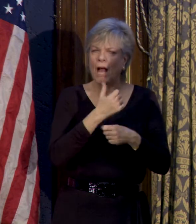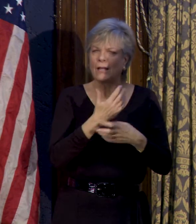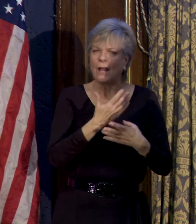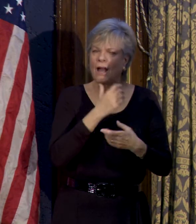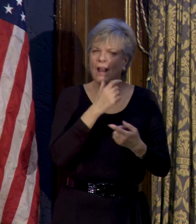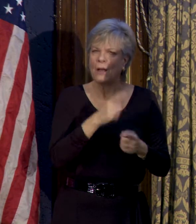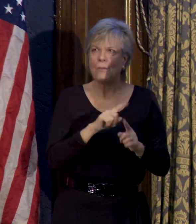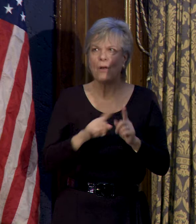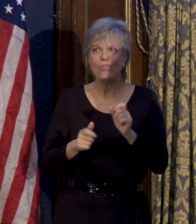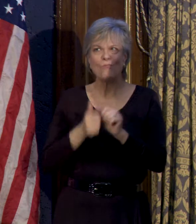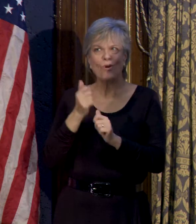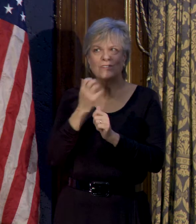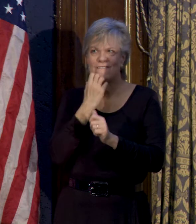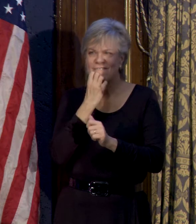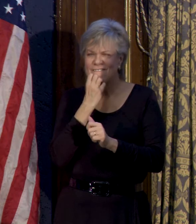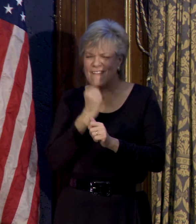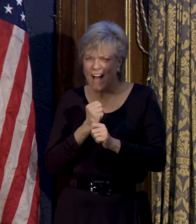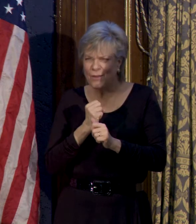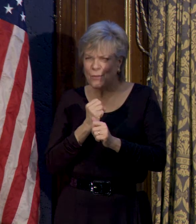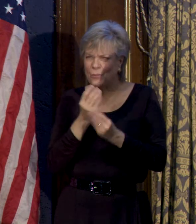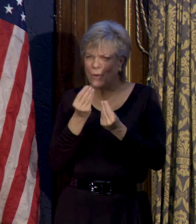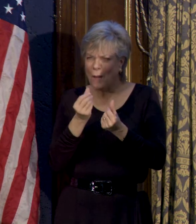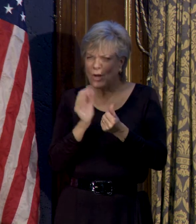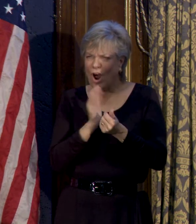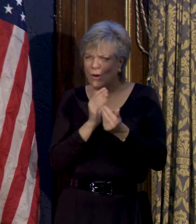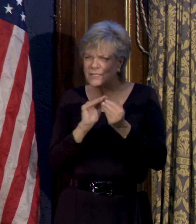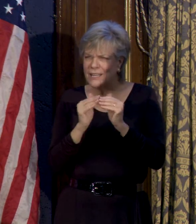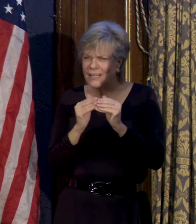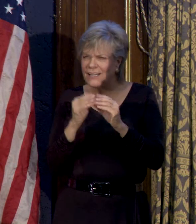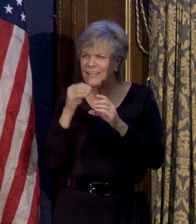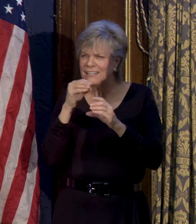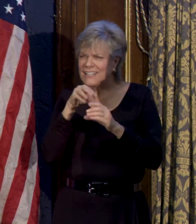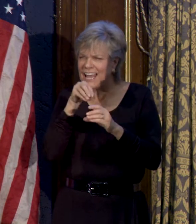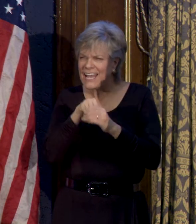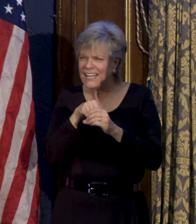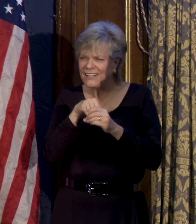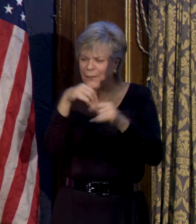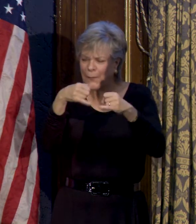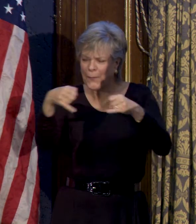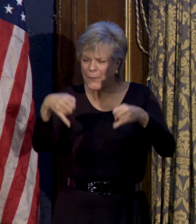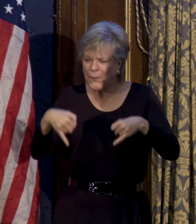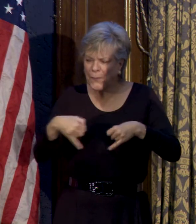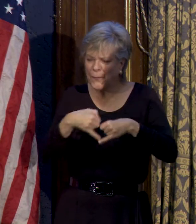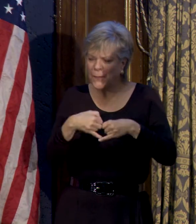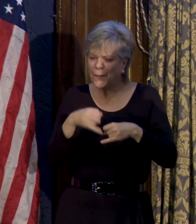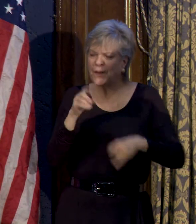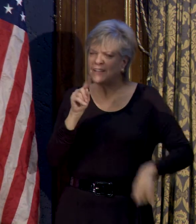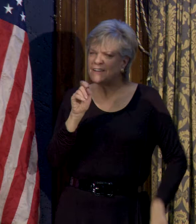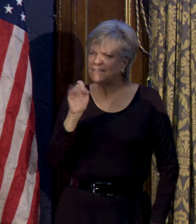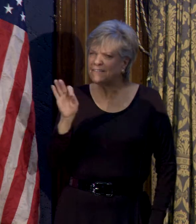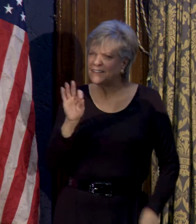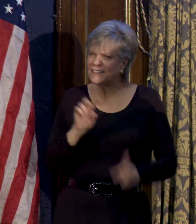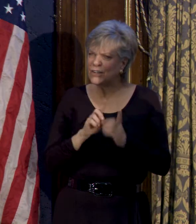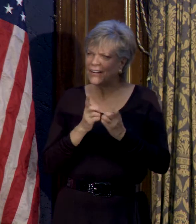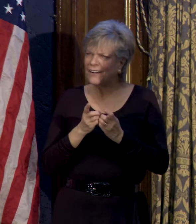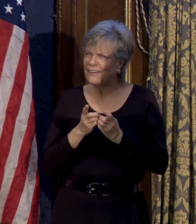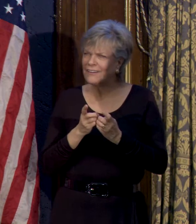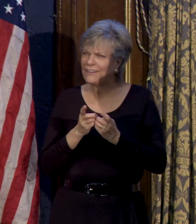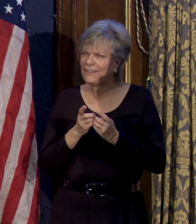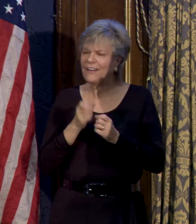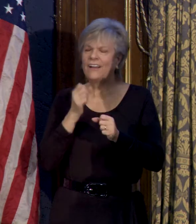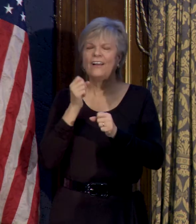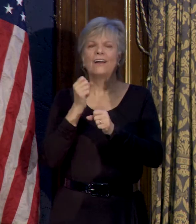the most valuable property in our city is in TIF districts. Every year, the city